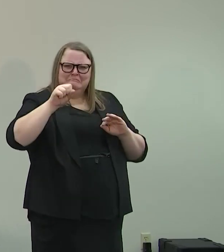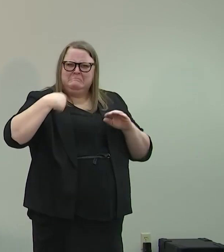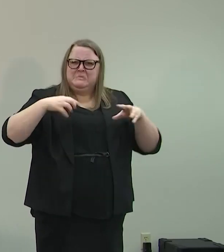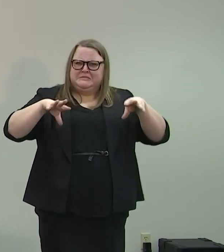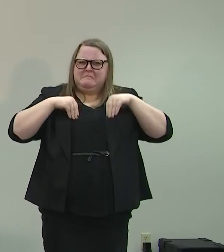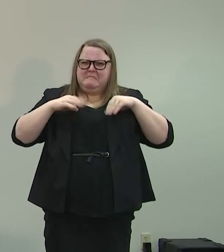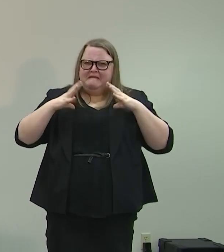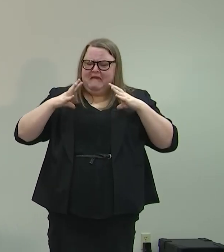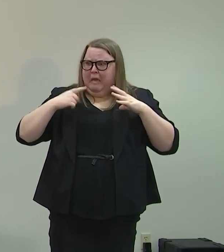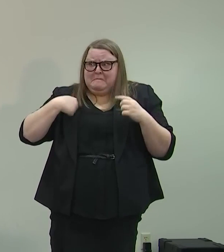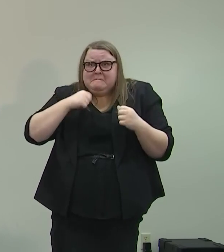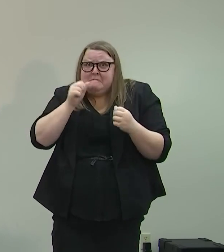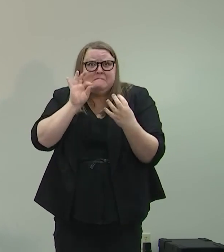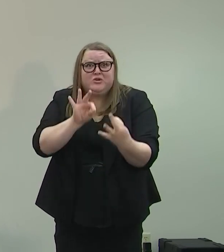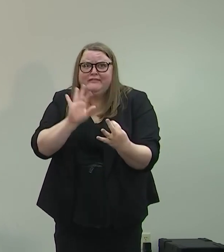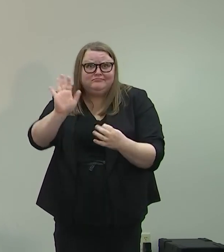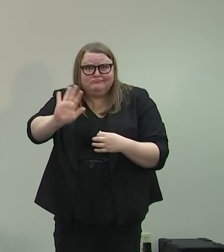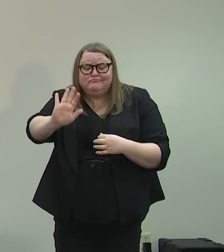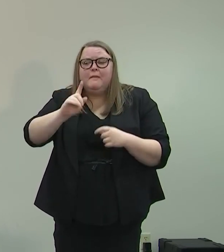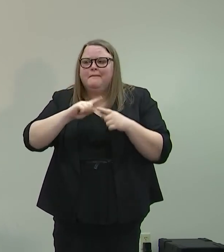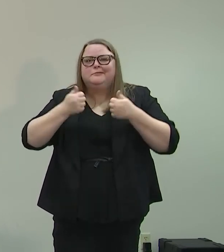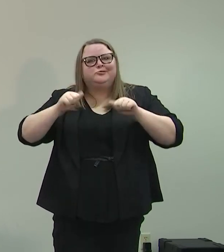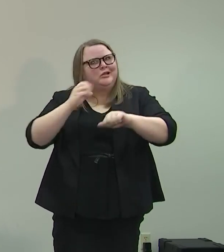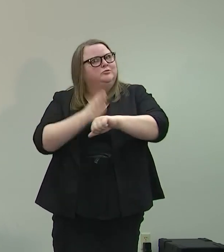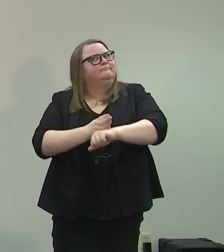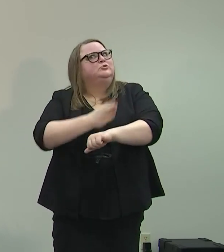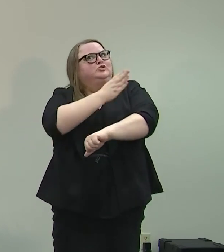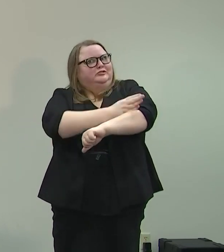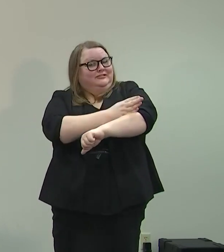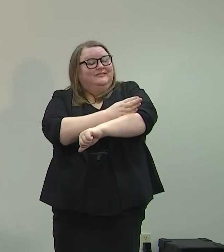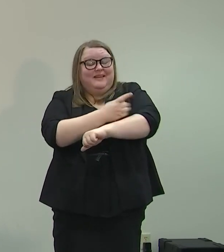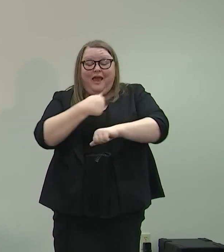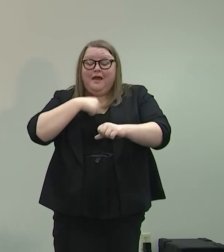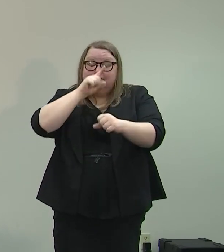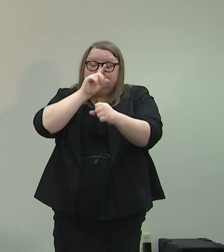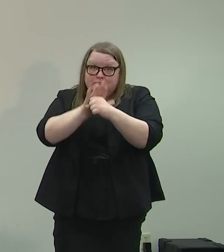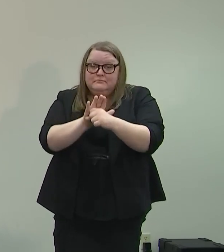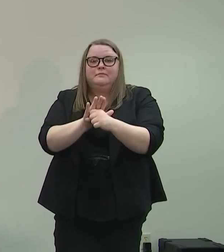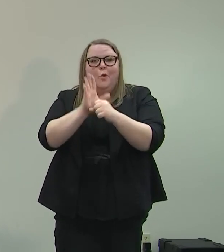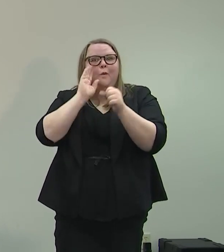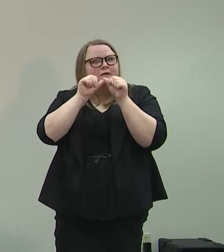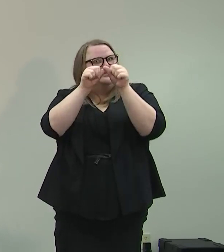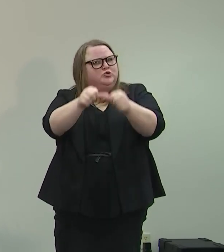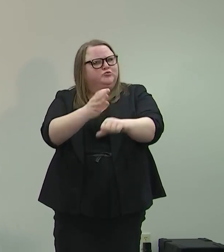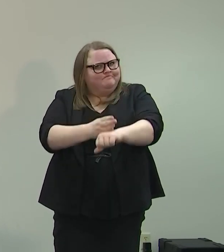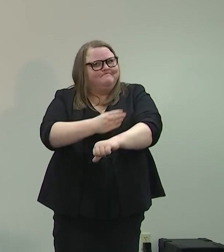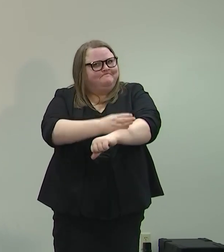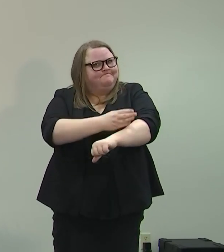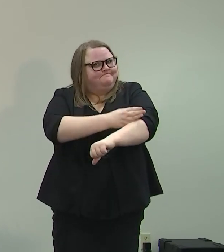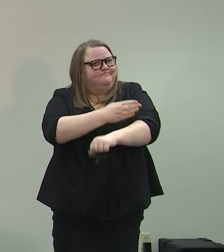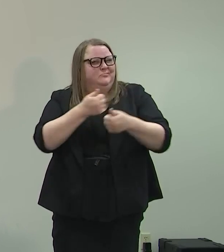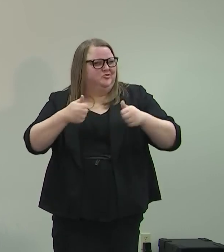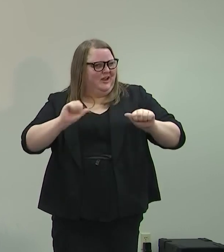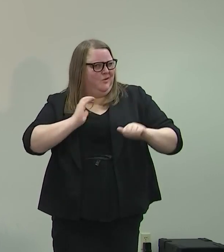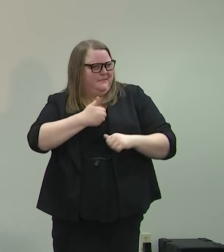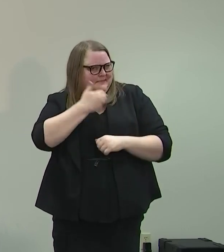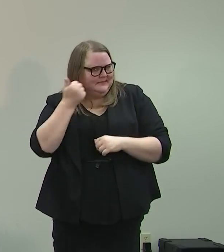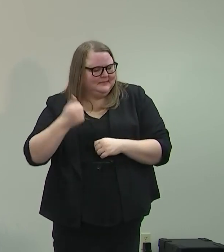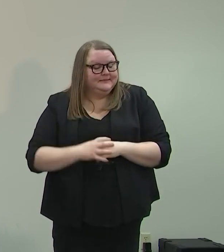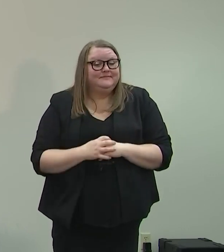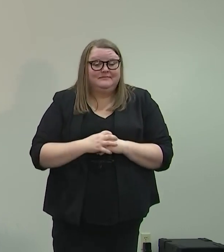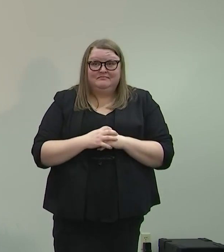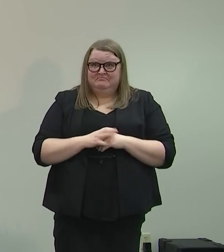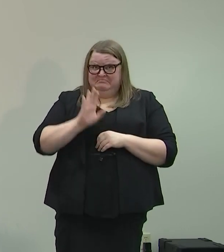better. We're trying to do everything we can, and you have my commitment that we will continue to try to improve as we move forward. We can